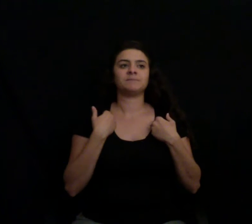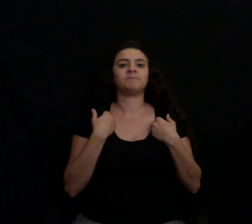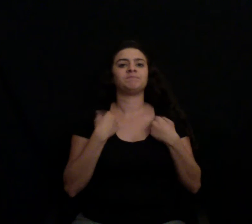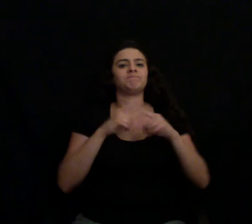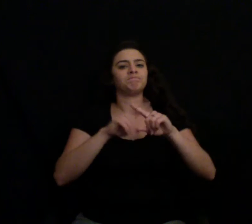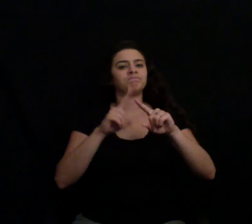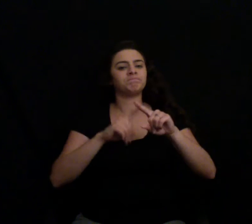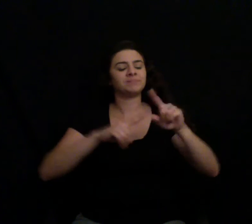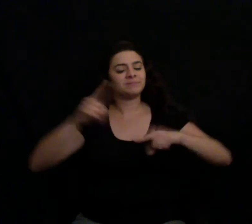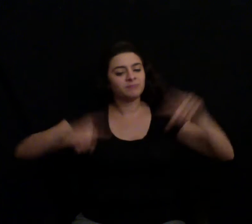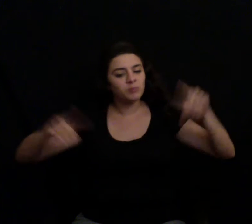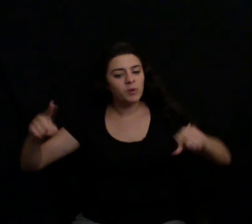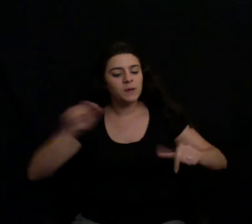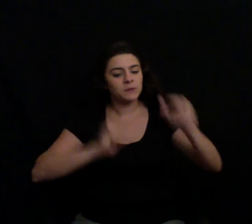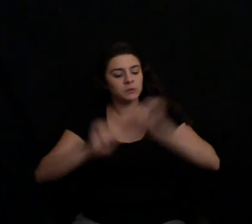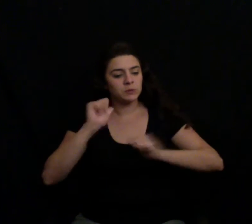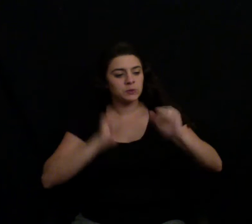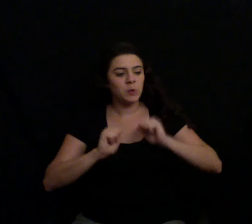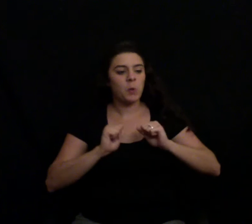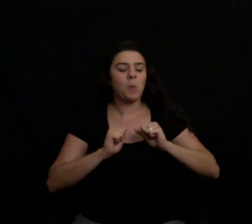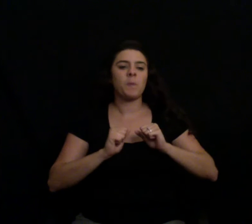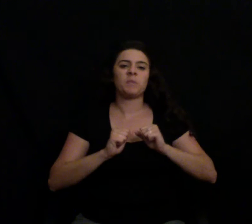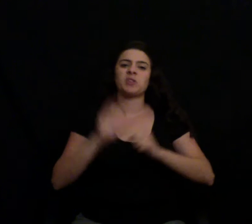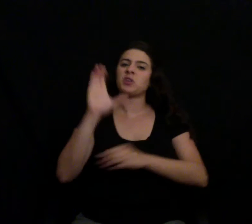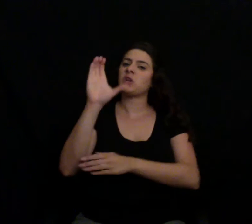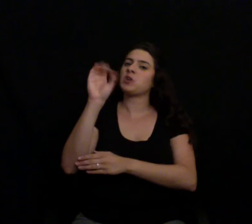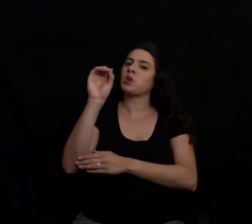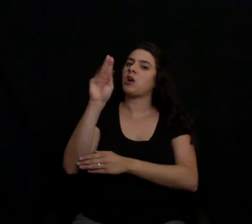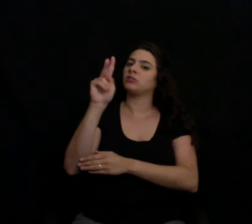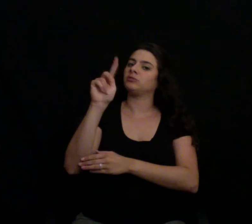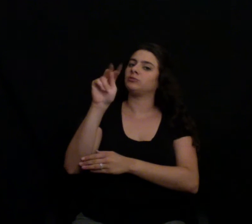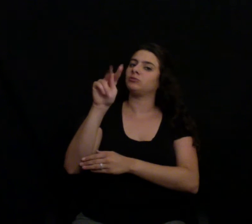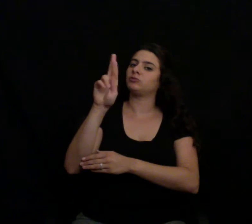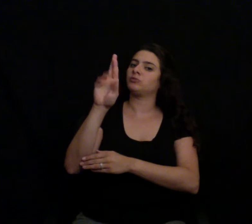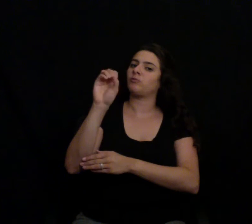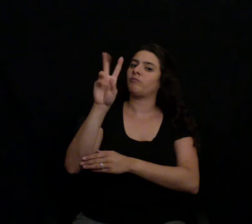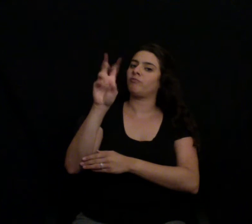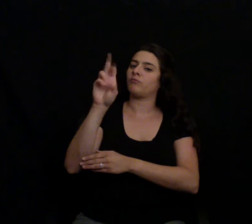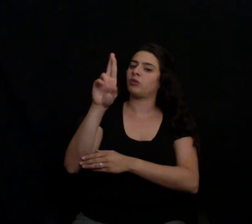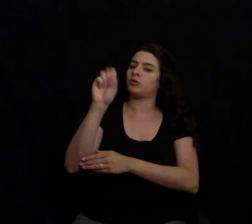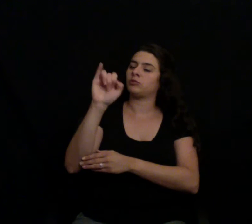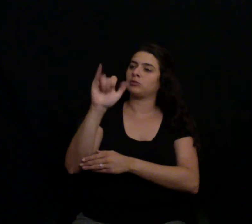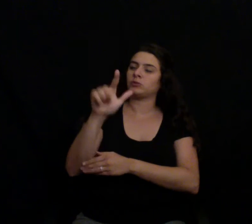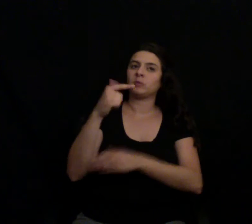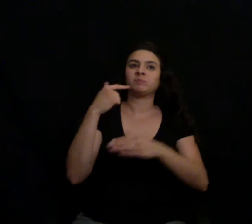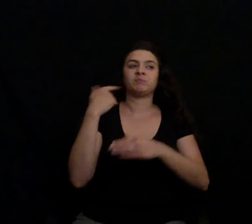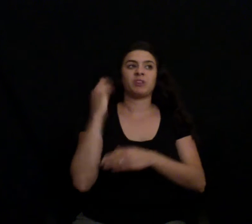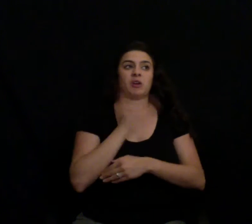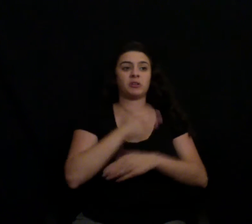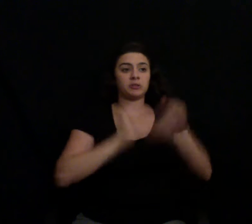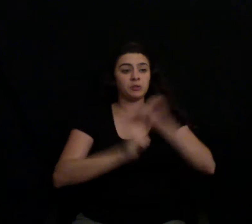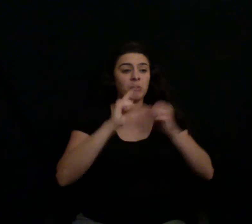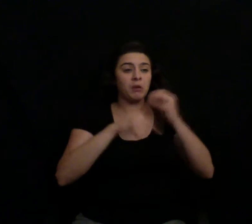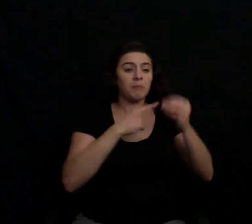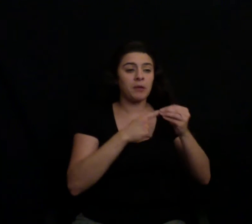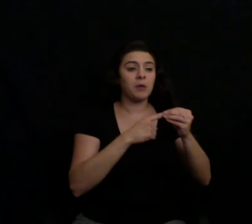that have affected people in many different ways. We've told stories about abortion, homelessness, and even transgender issues.